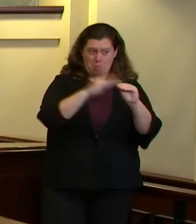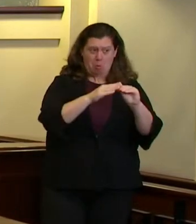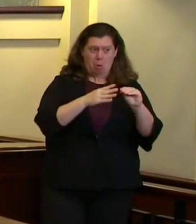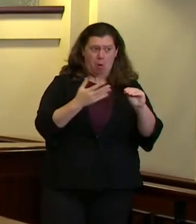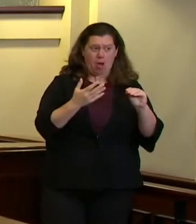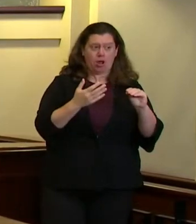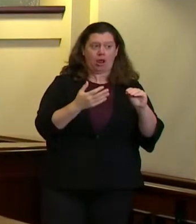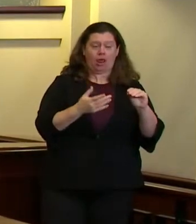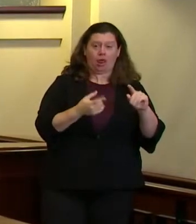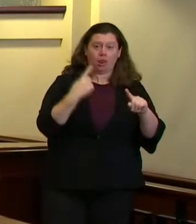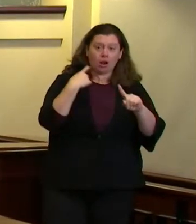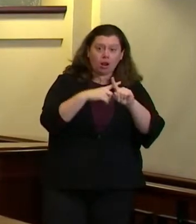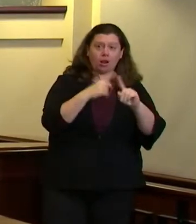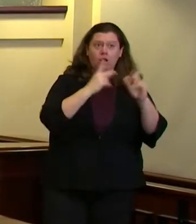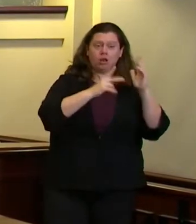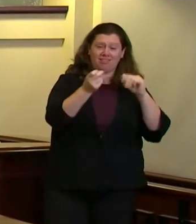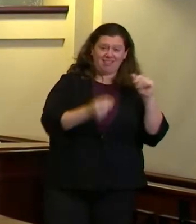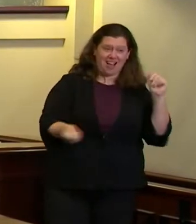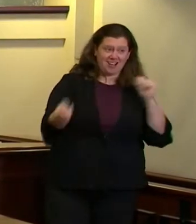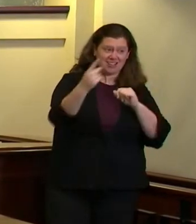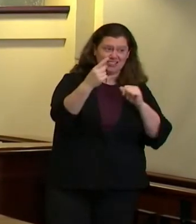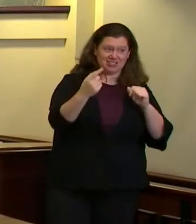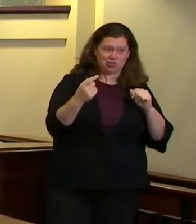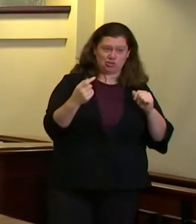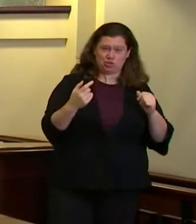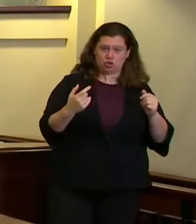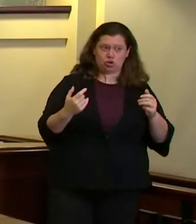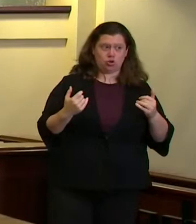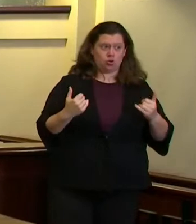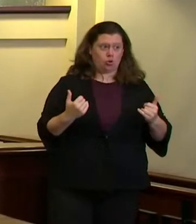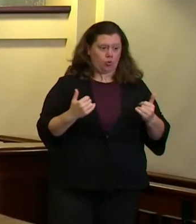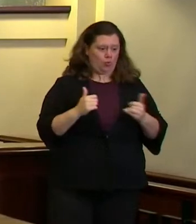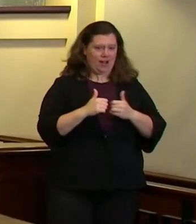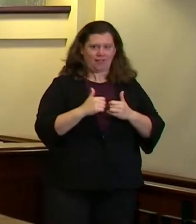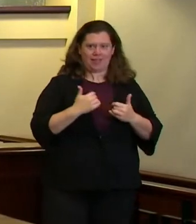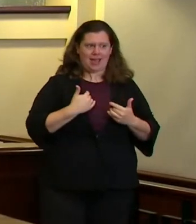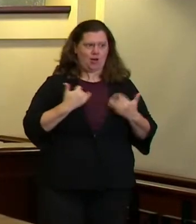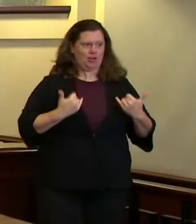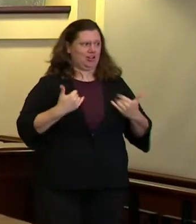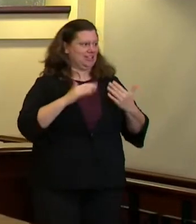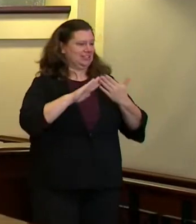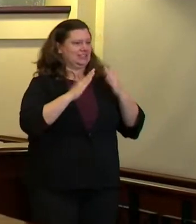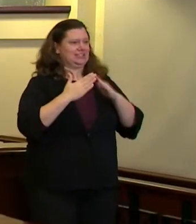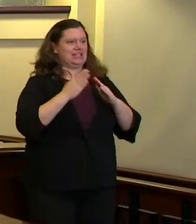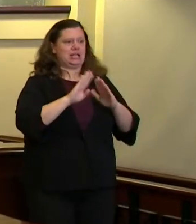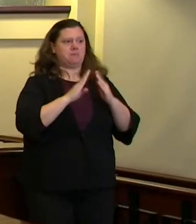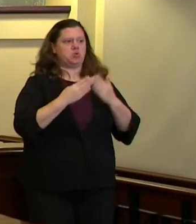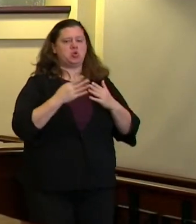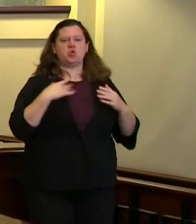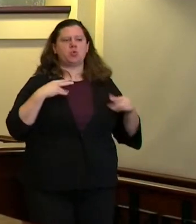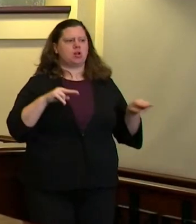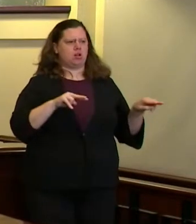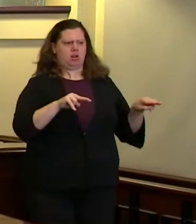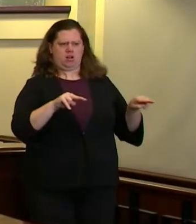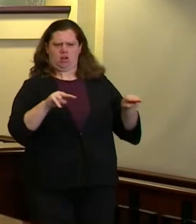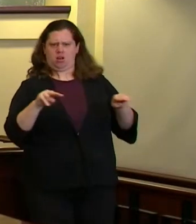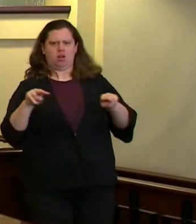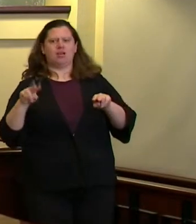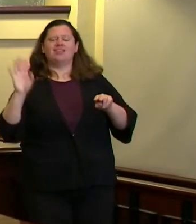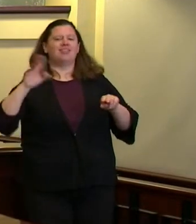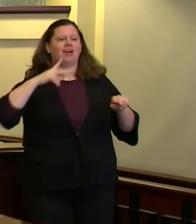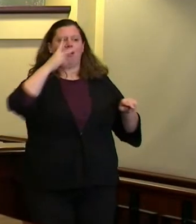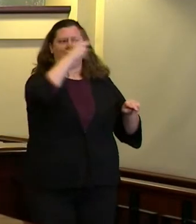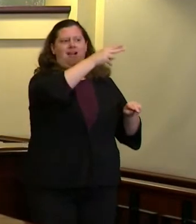by virtue of the fact that all of our city bureaus next year are going to be under pressure to make further reductions my question